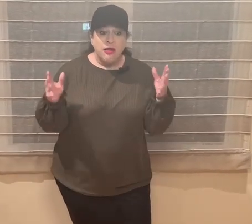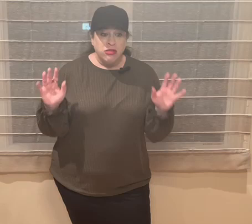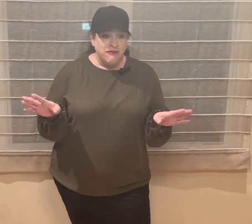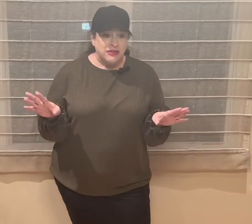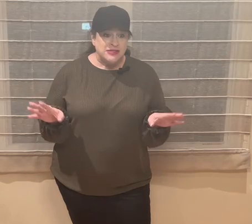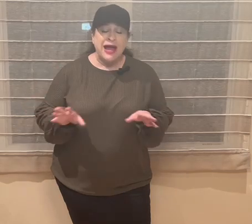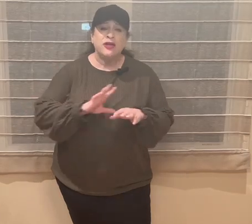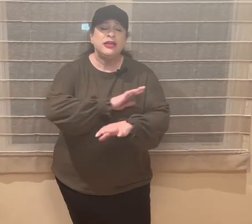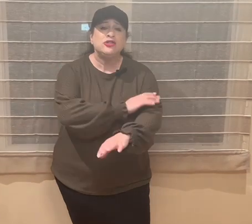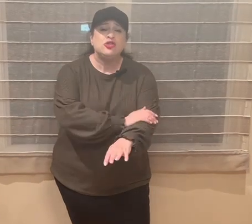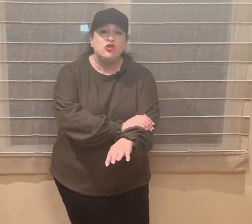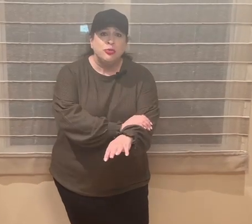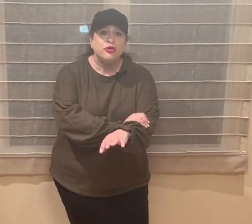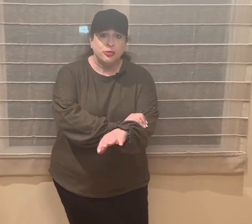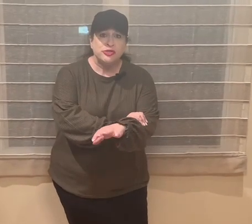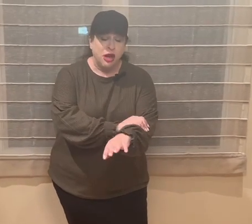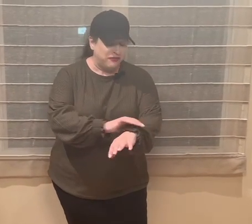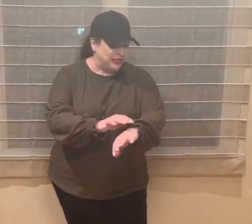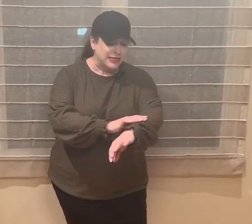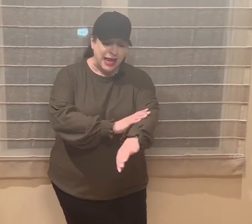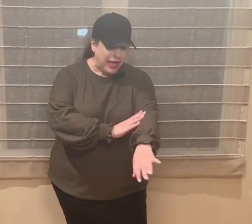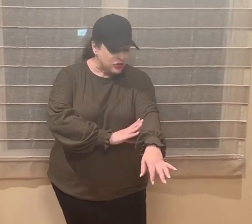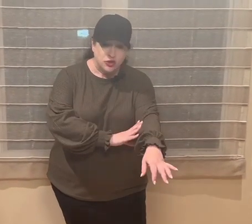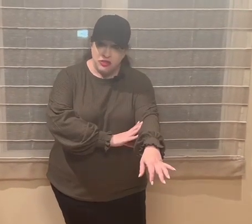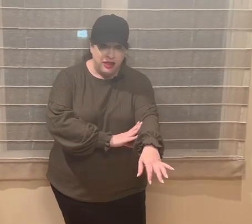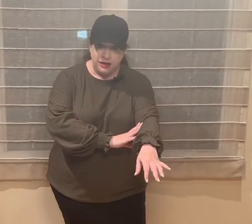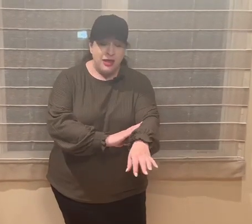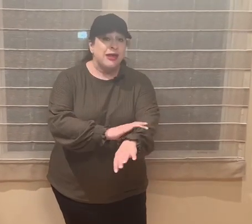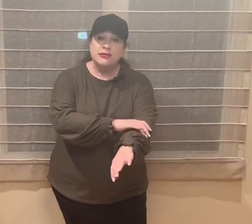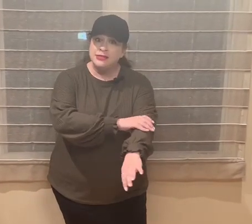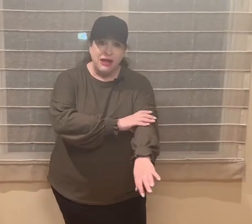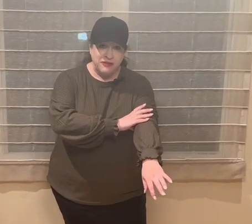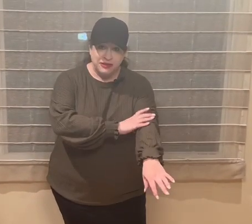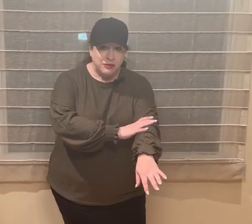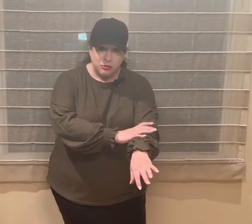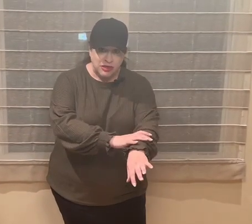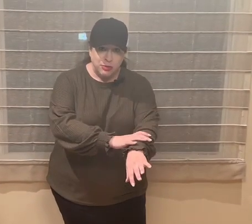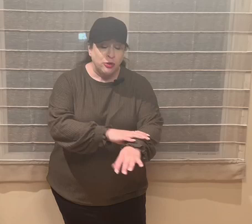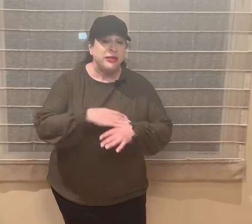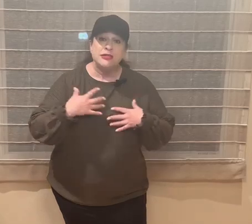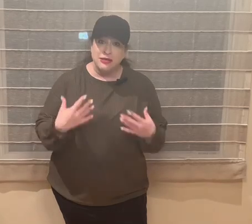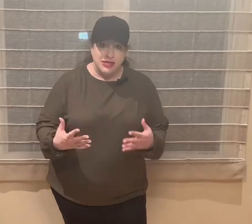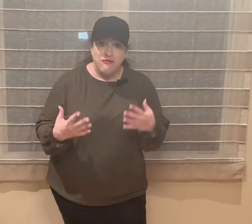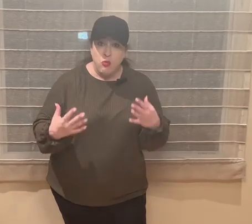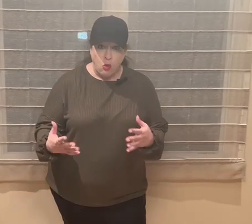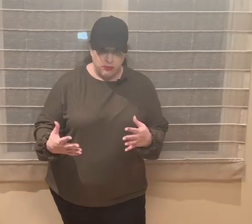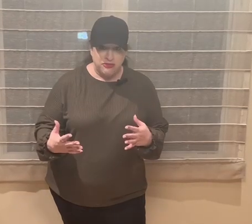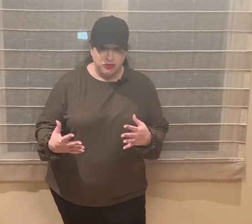Loving the style. It's super duper soft. It's not too thick. It's definitely breathable, but it does have a warmth to